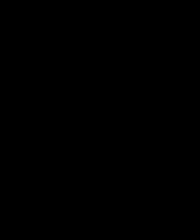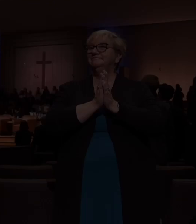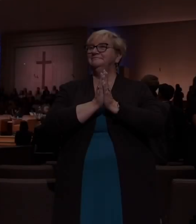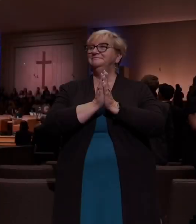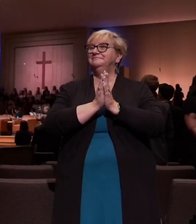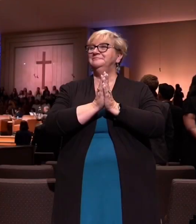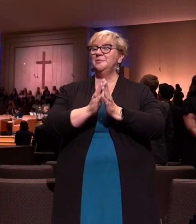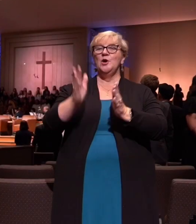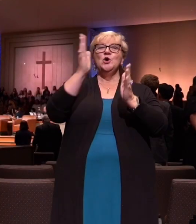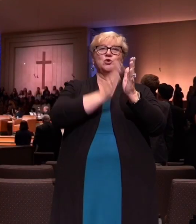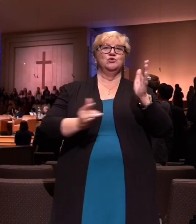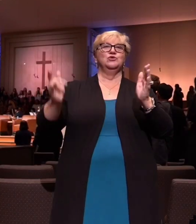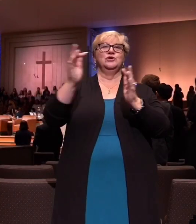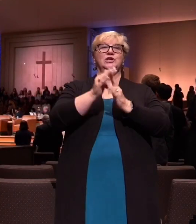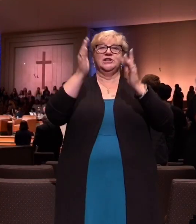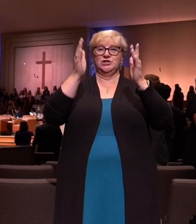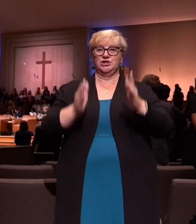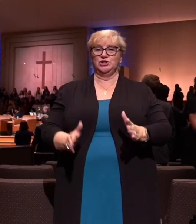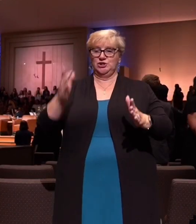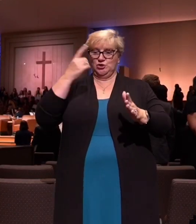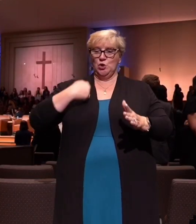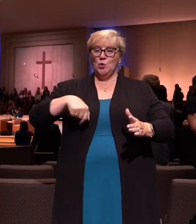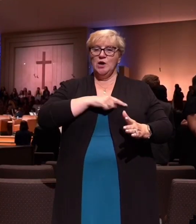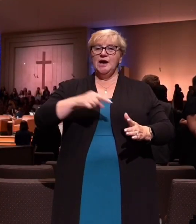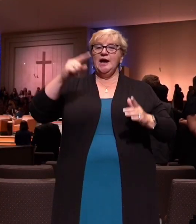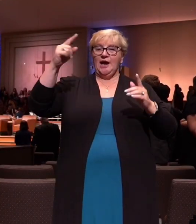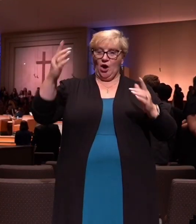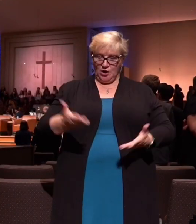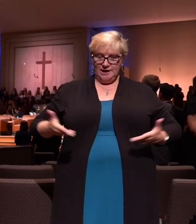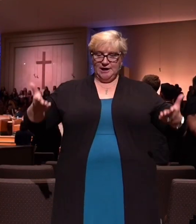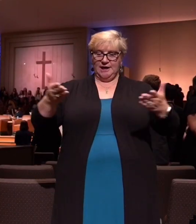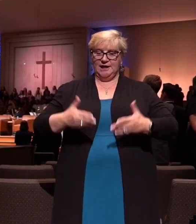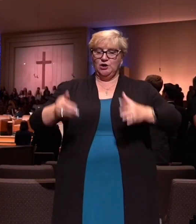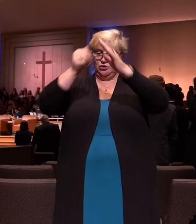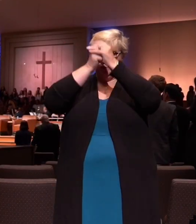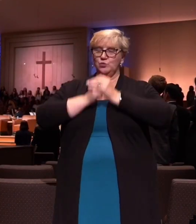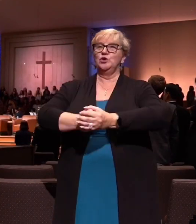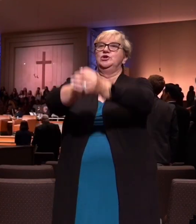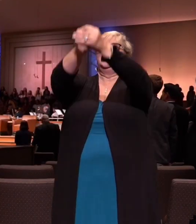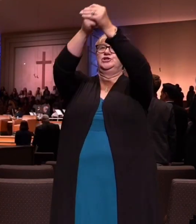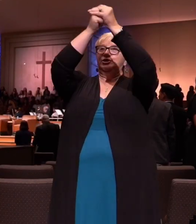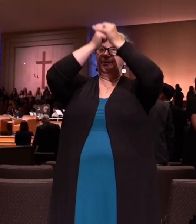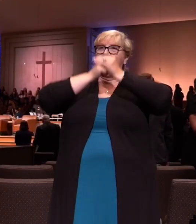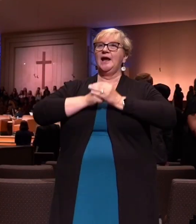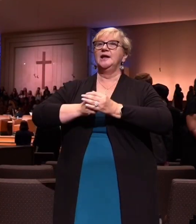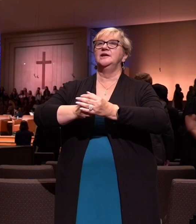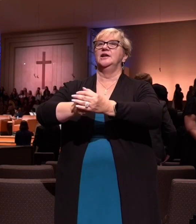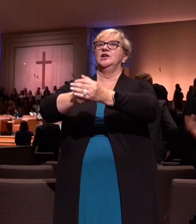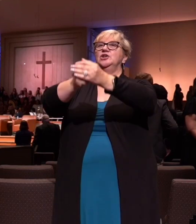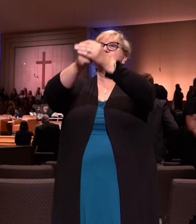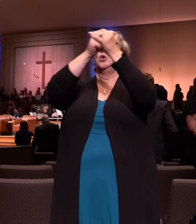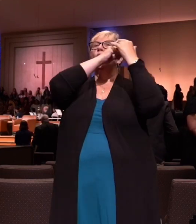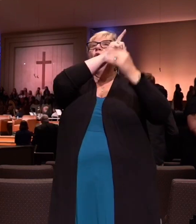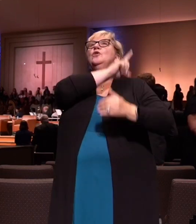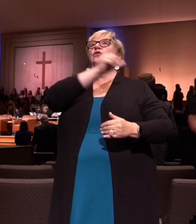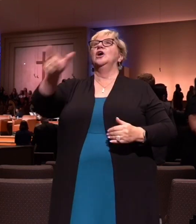Brethren, we have met to worship and adore the